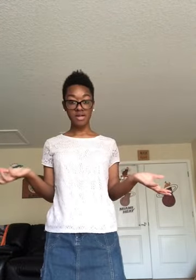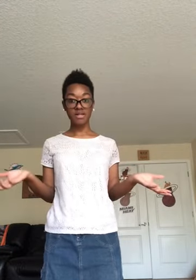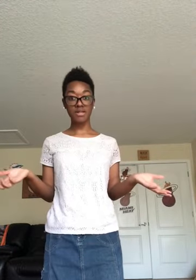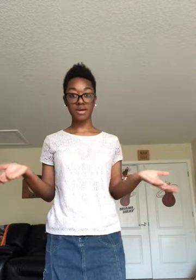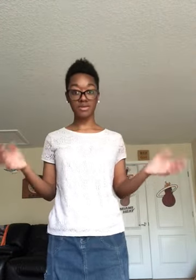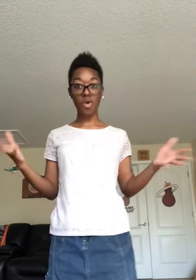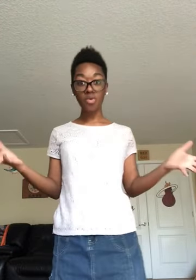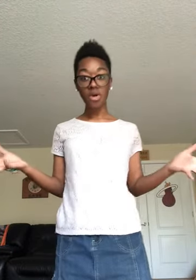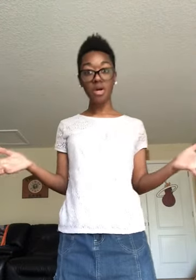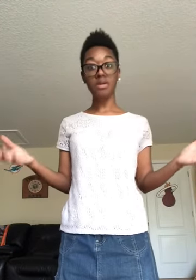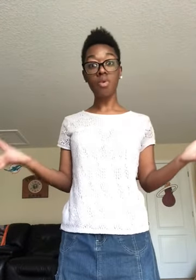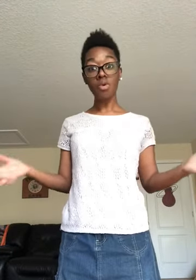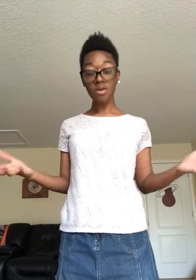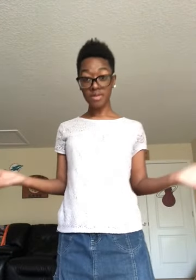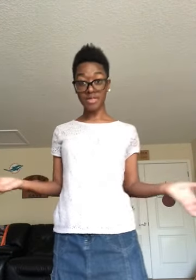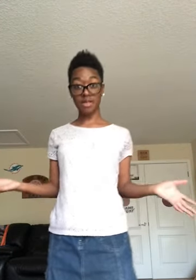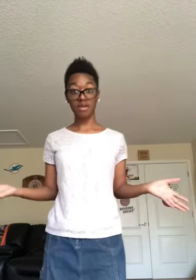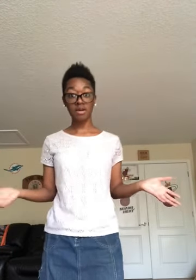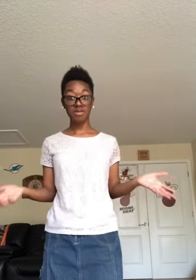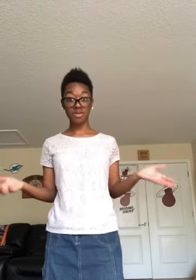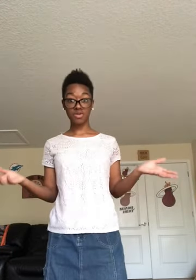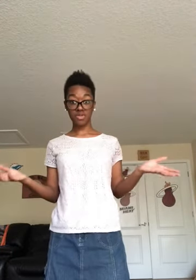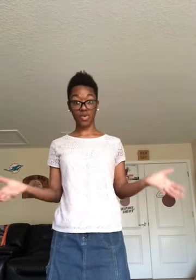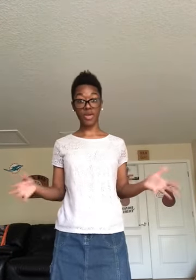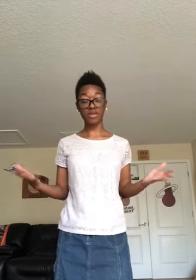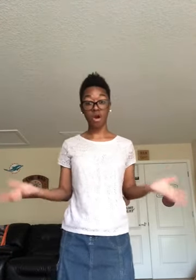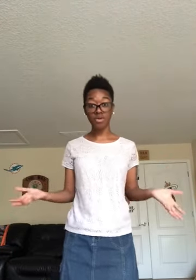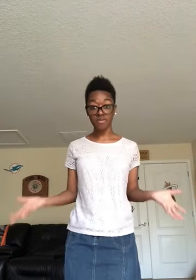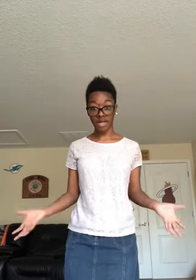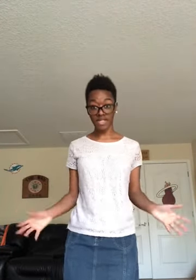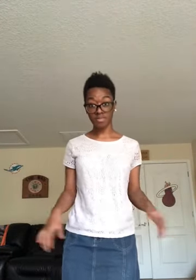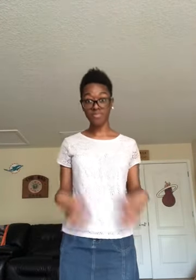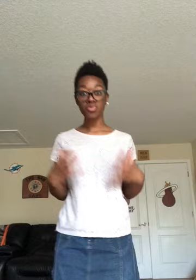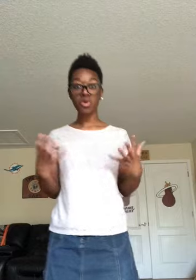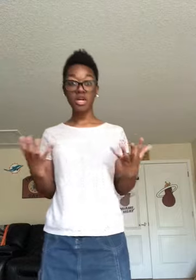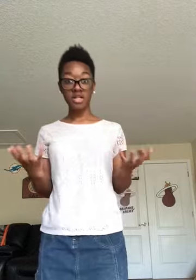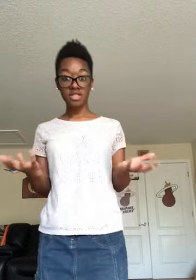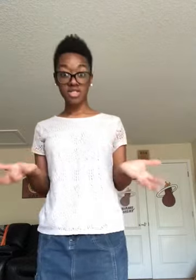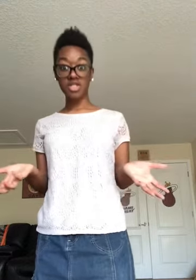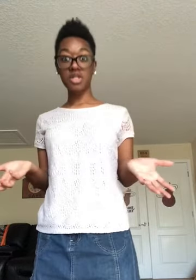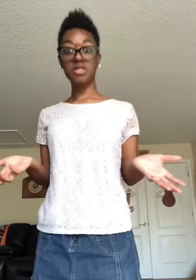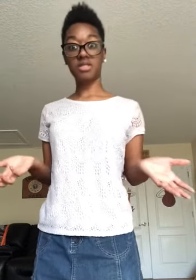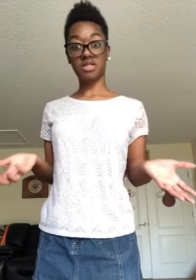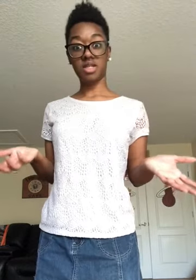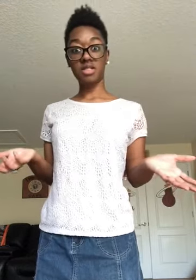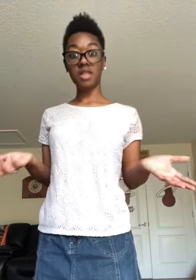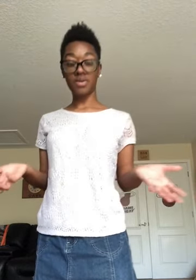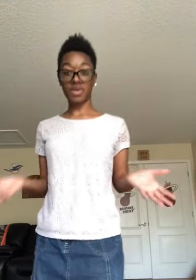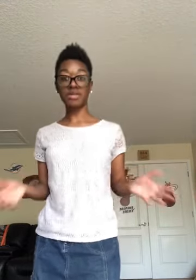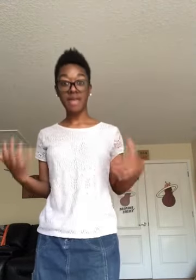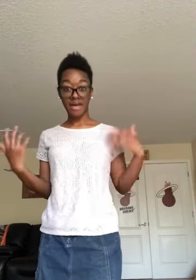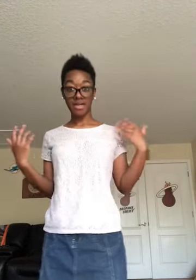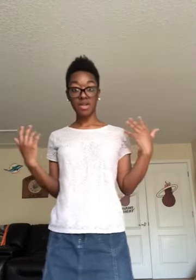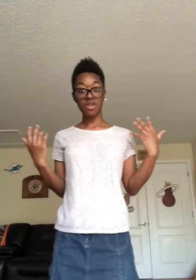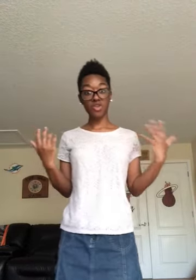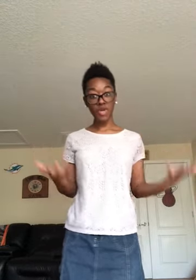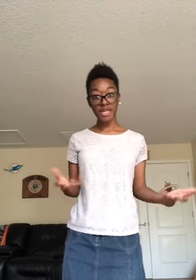The goal, the moral of this story, the dog and reflection, tells us that greed